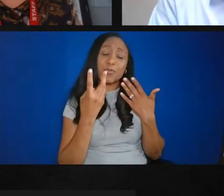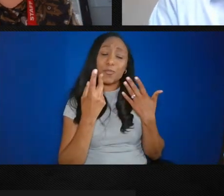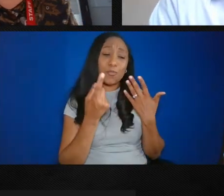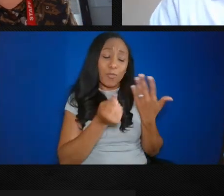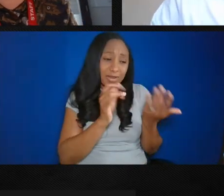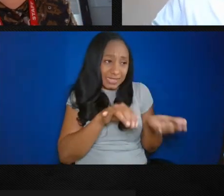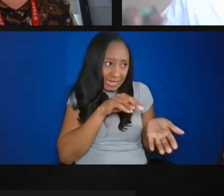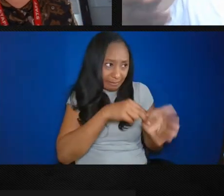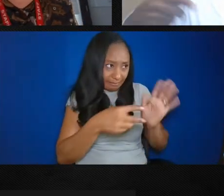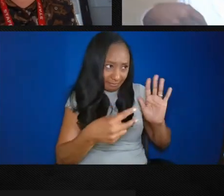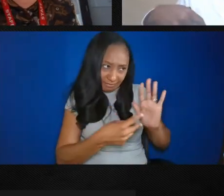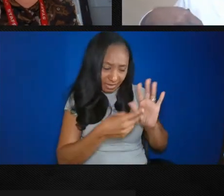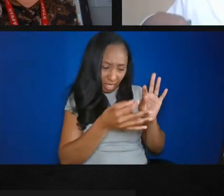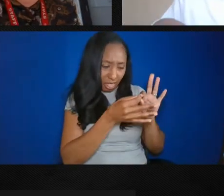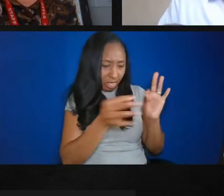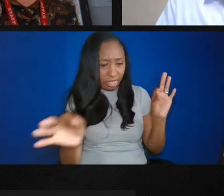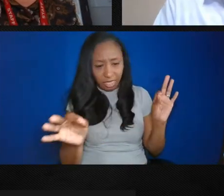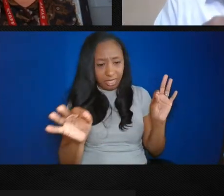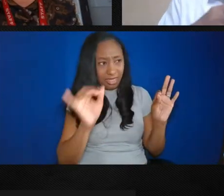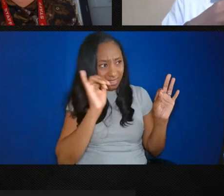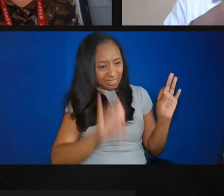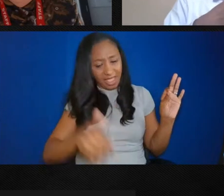attache? Well, I'm it.